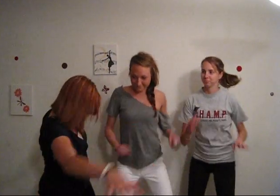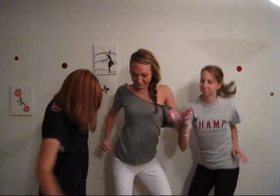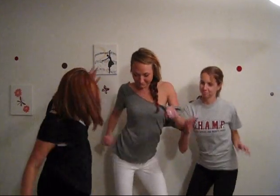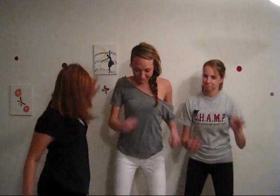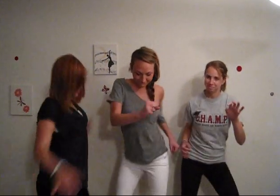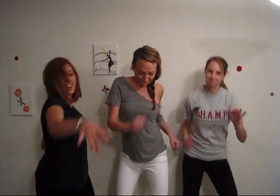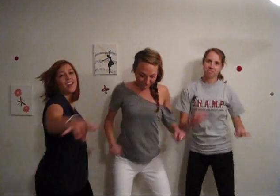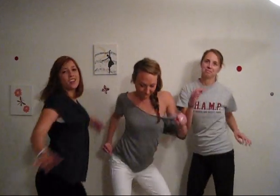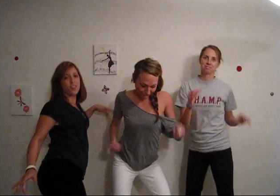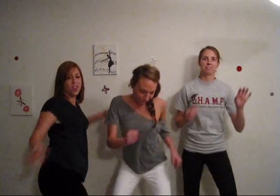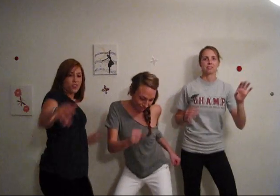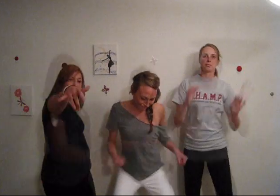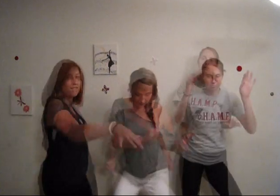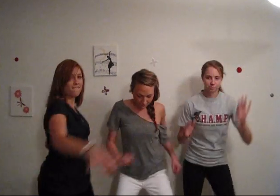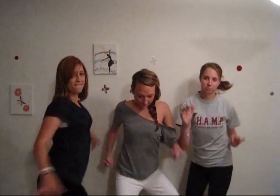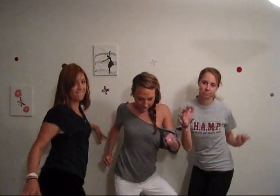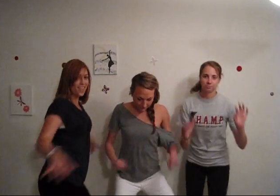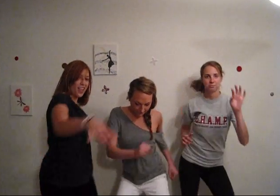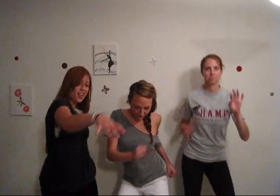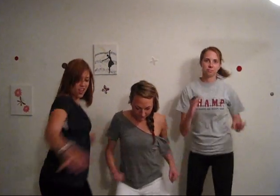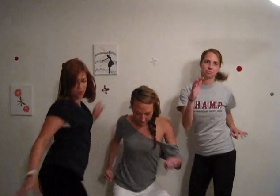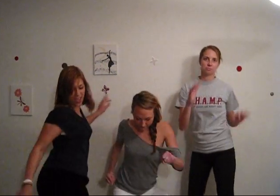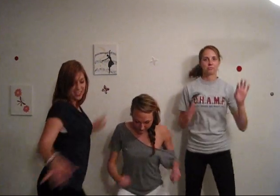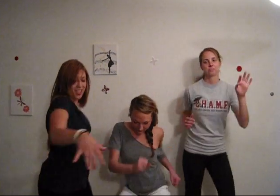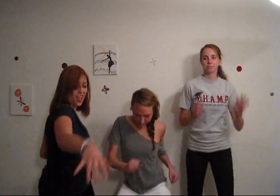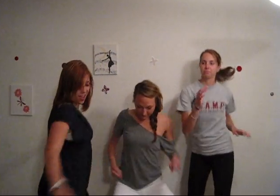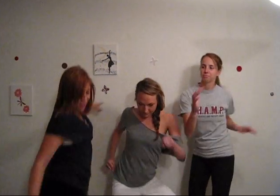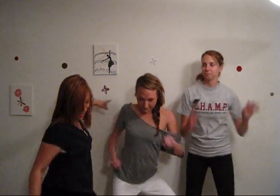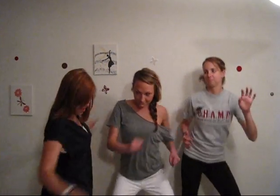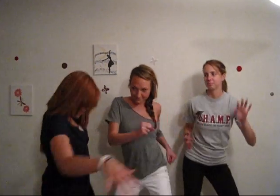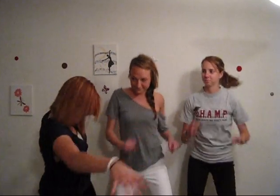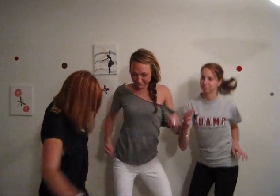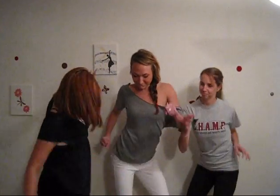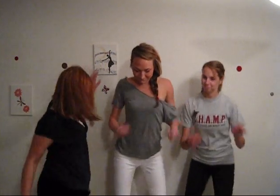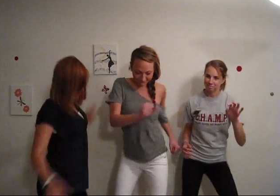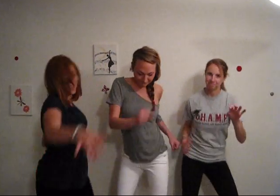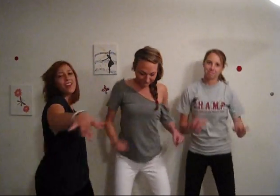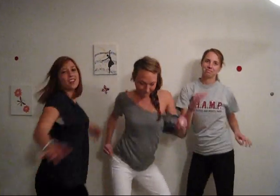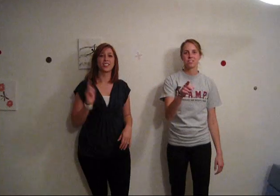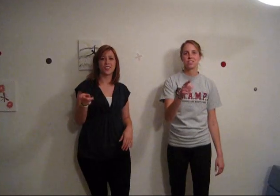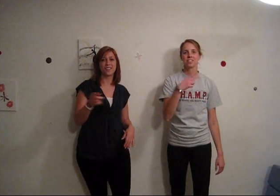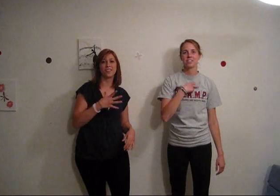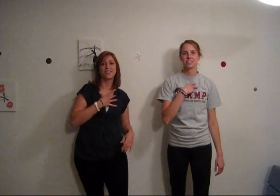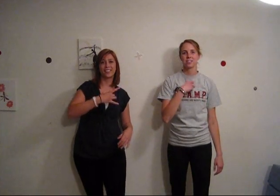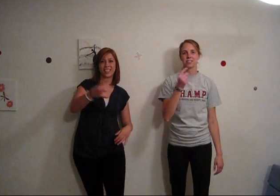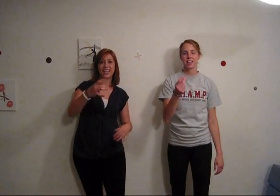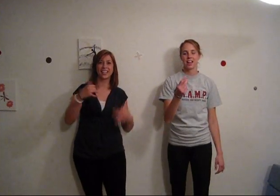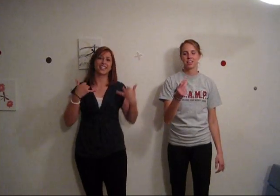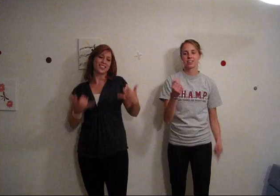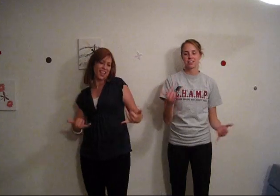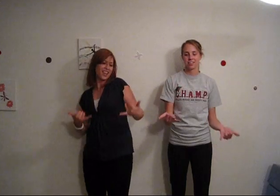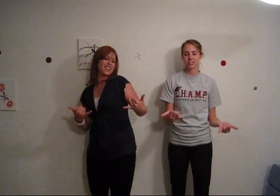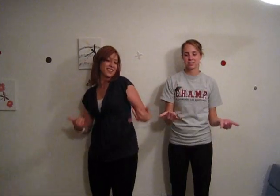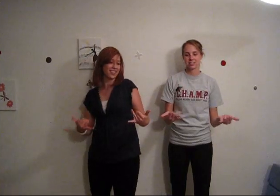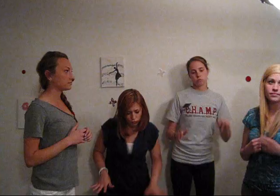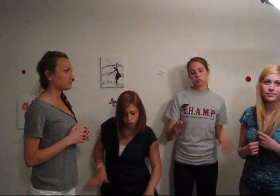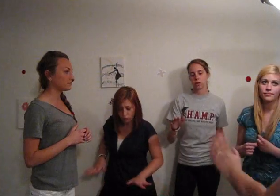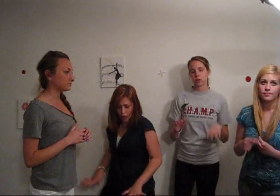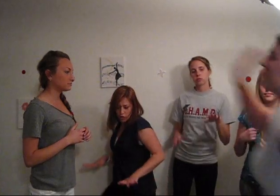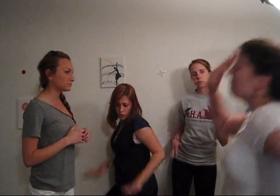love